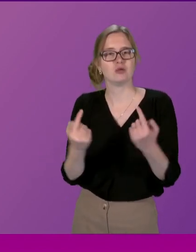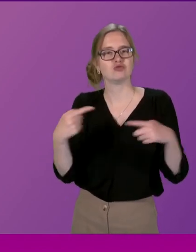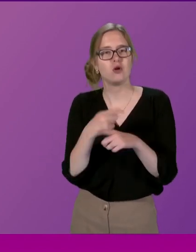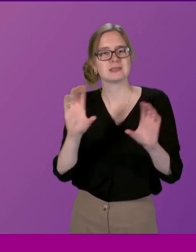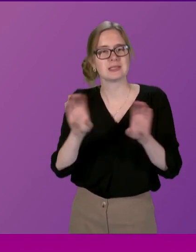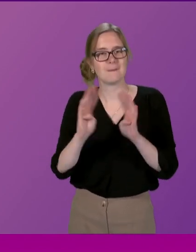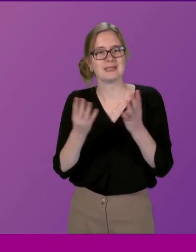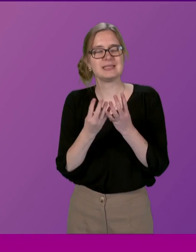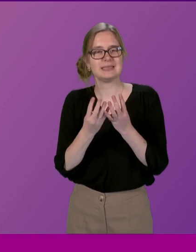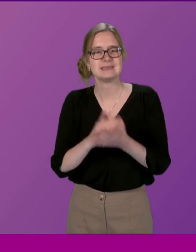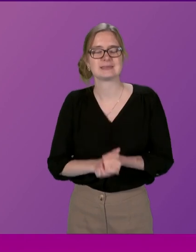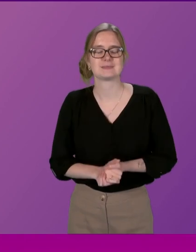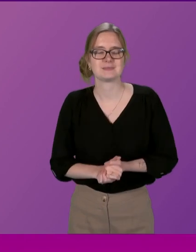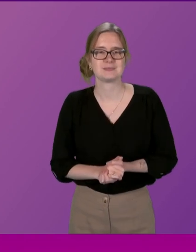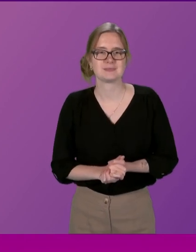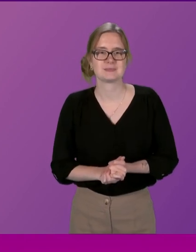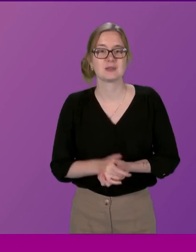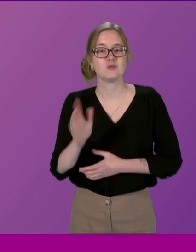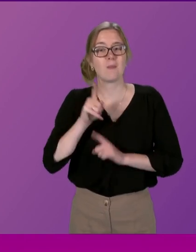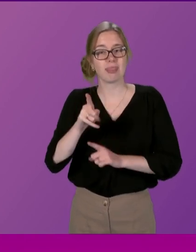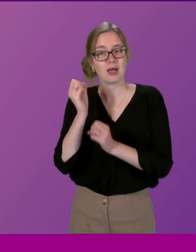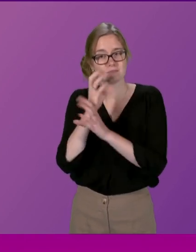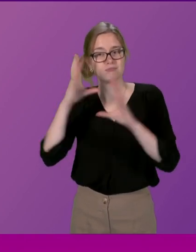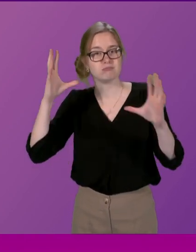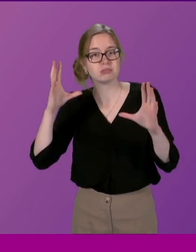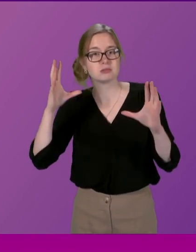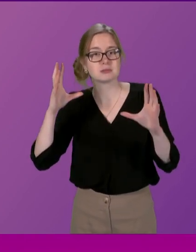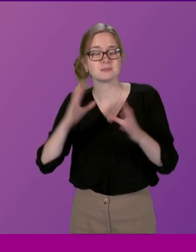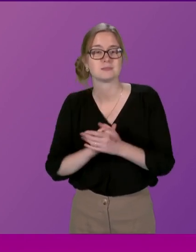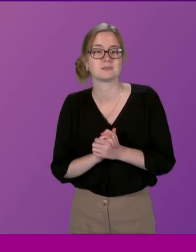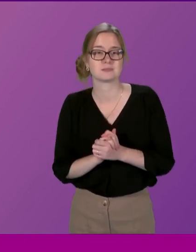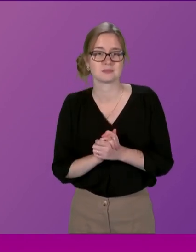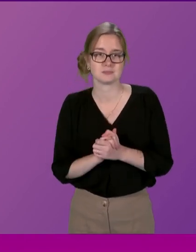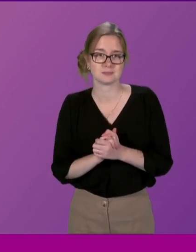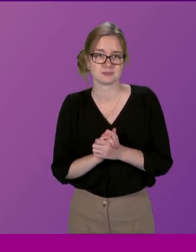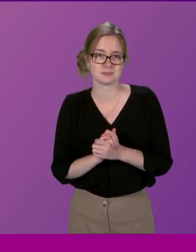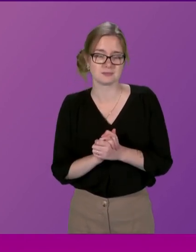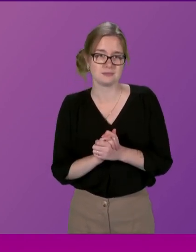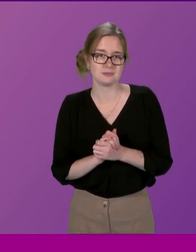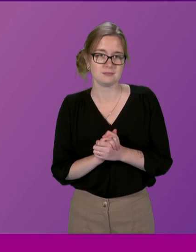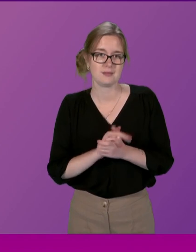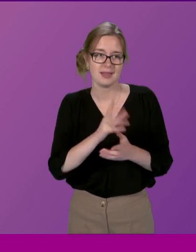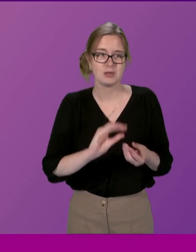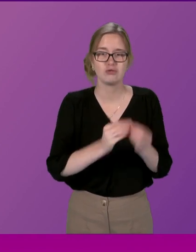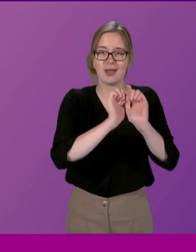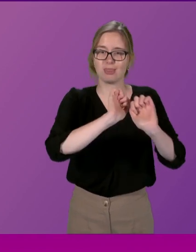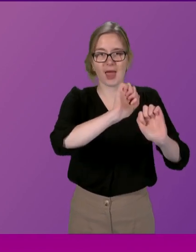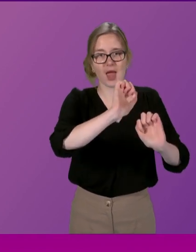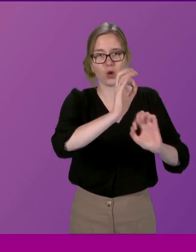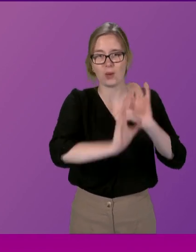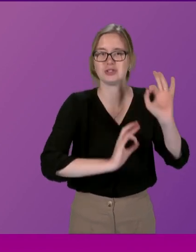get a true handle on things so from that they actually devised their own questions